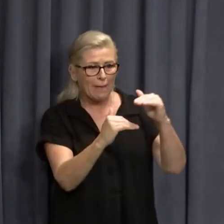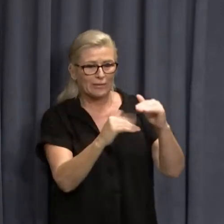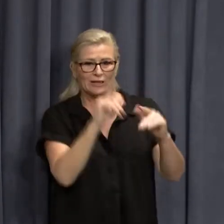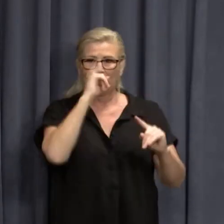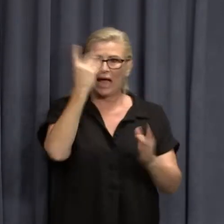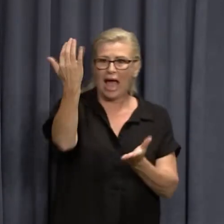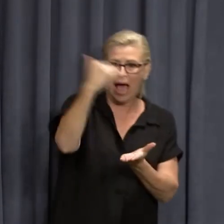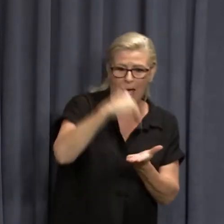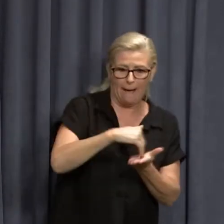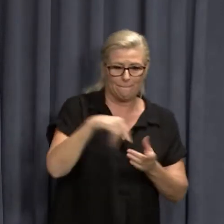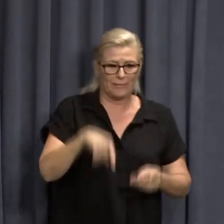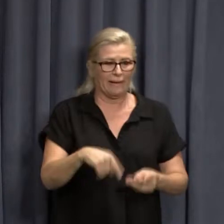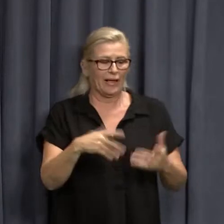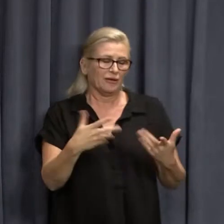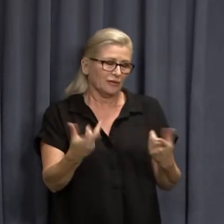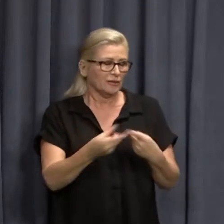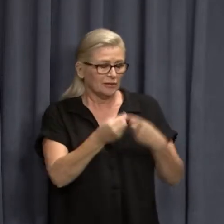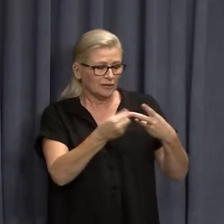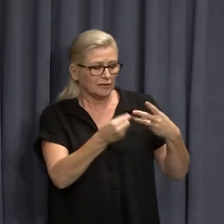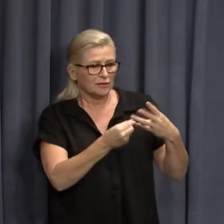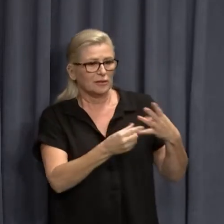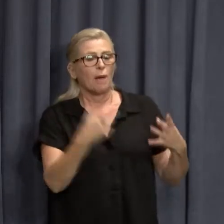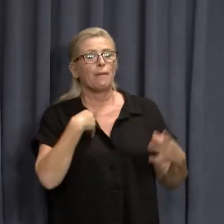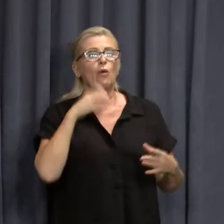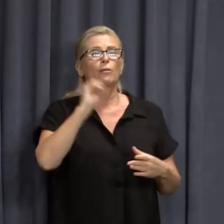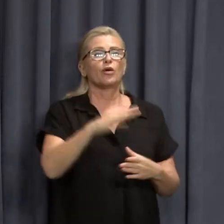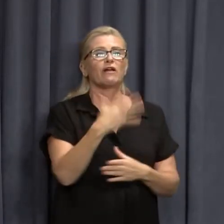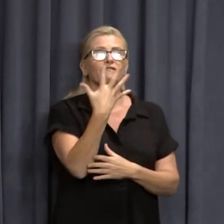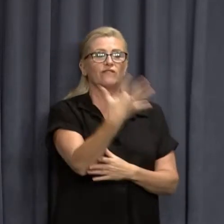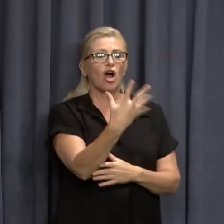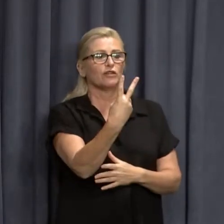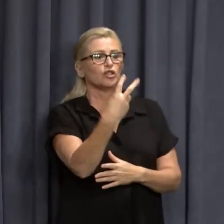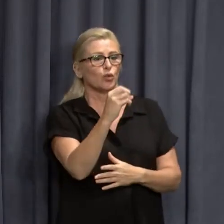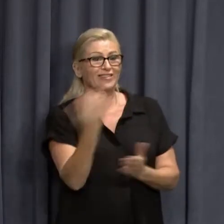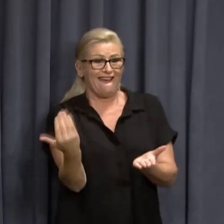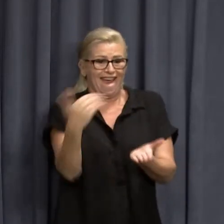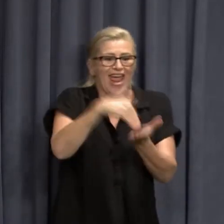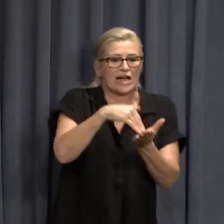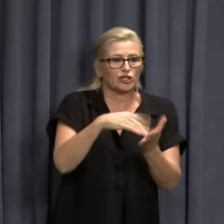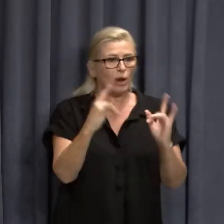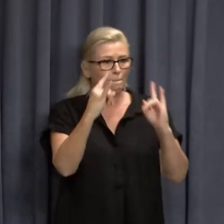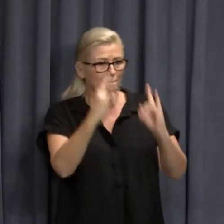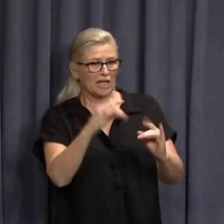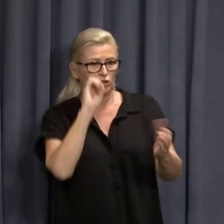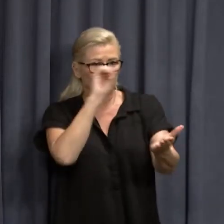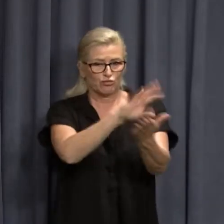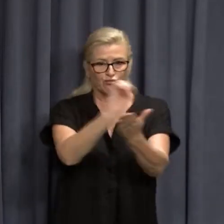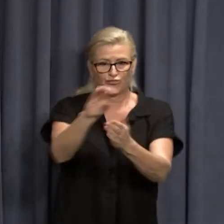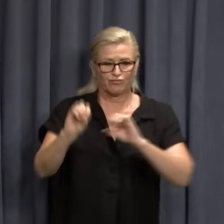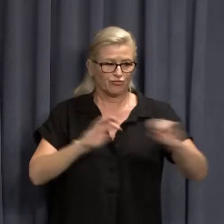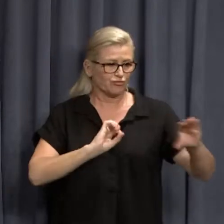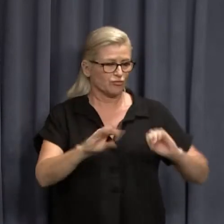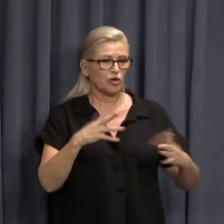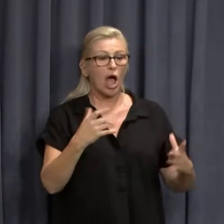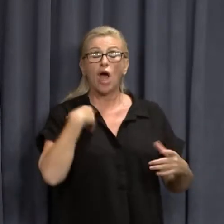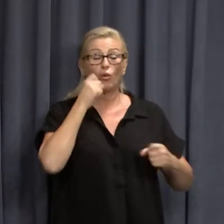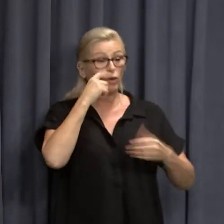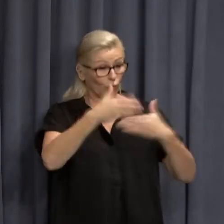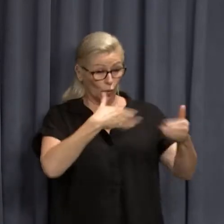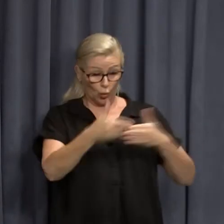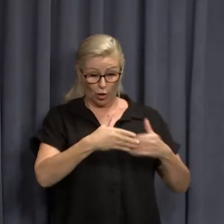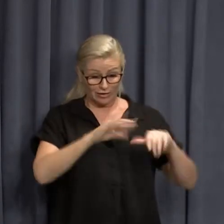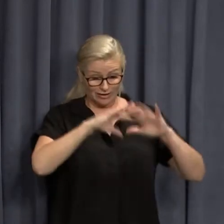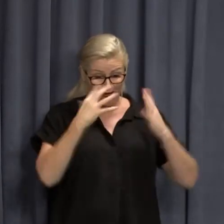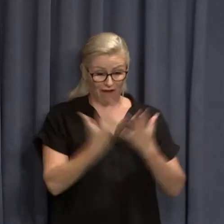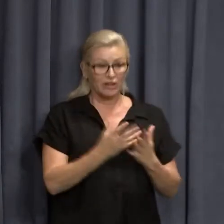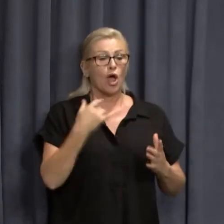those sorts of things. But we're putting in place 520 additional beds. And obviously, as we said, we're having all the arrangements ready. So at a certain point in